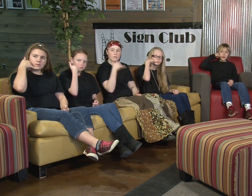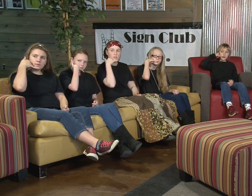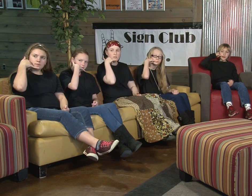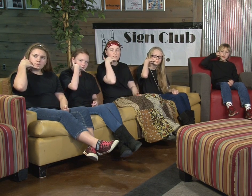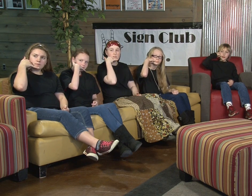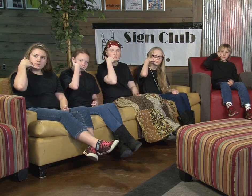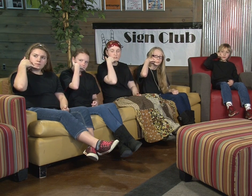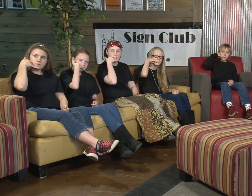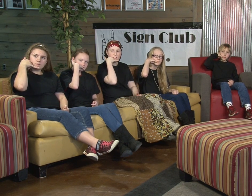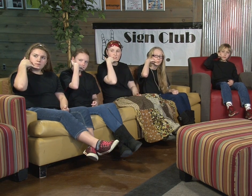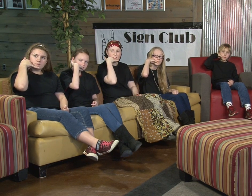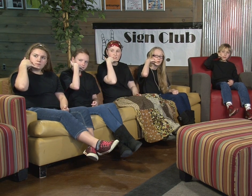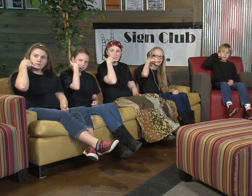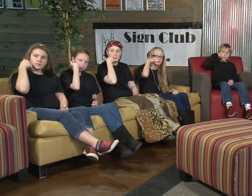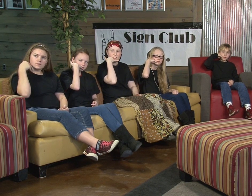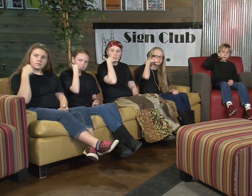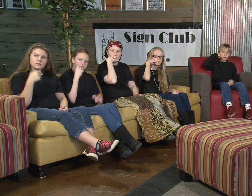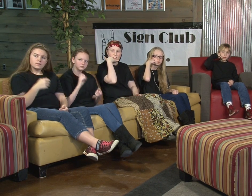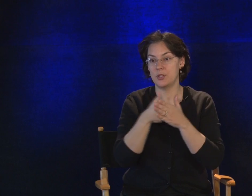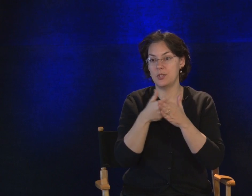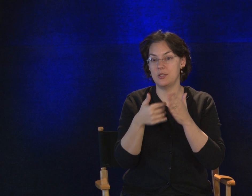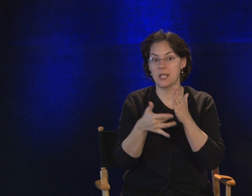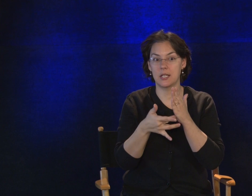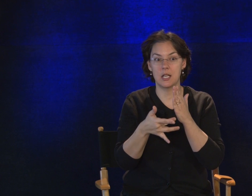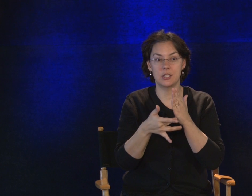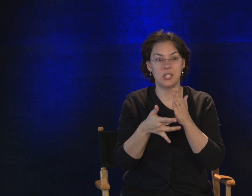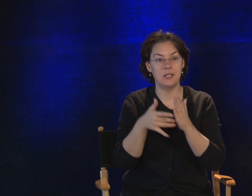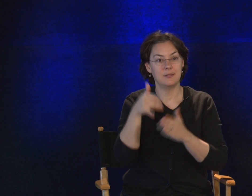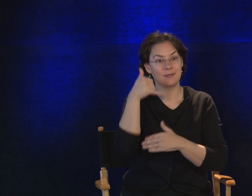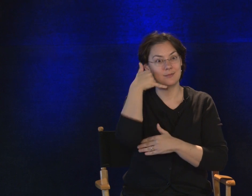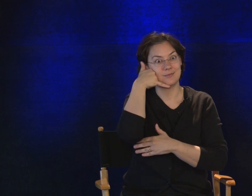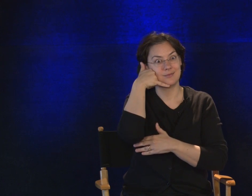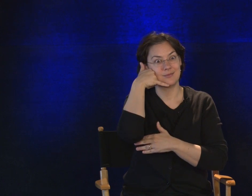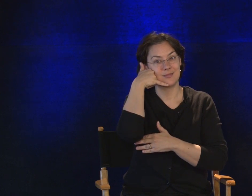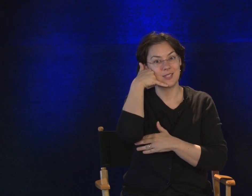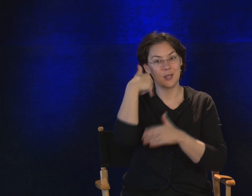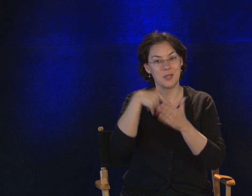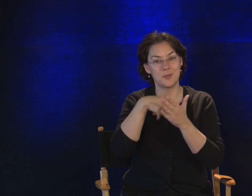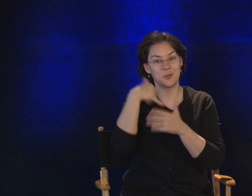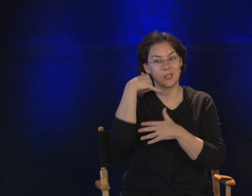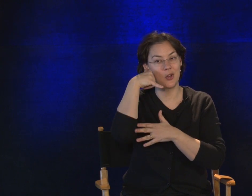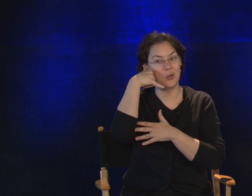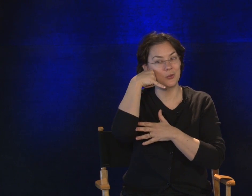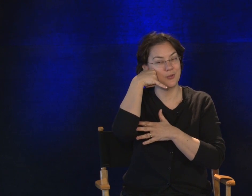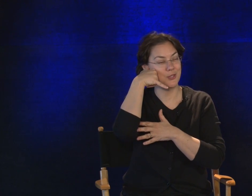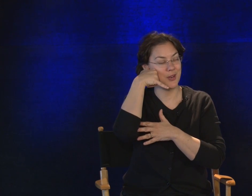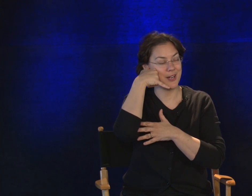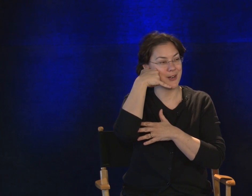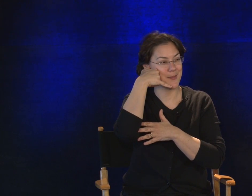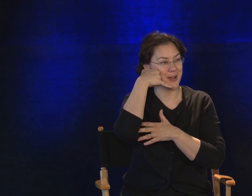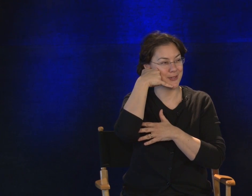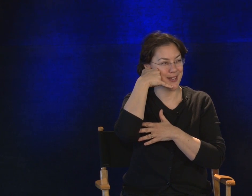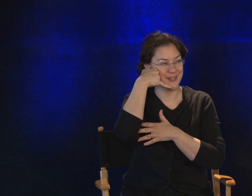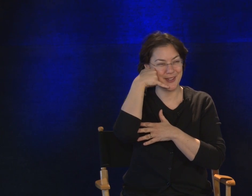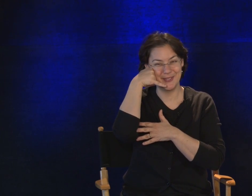Right? And this changes with new technology. Sometimes we still hold to our ear and our mouth. Right? Phone.